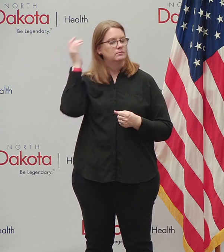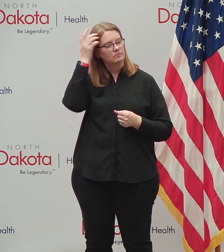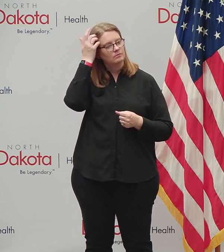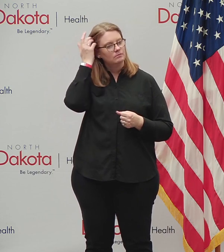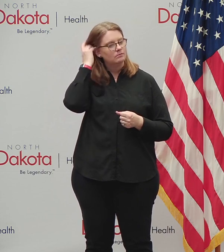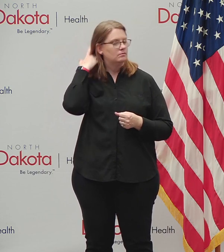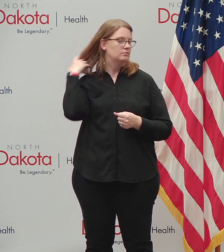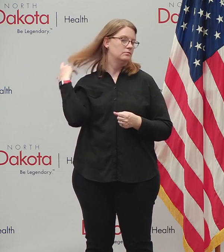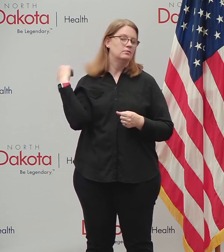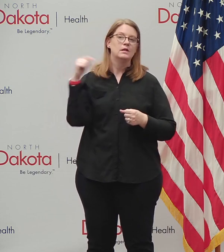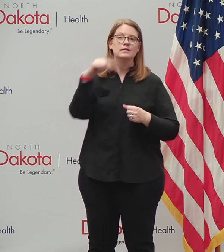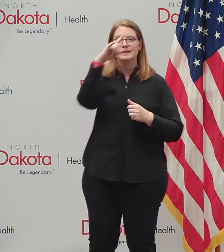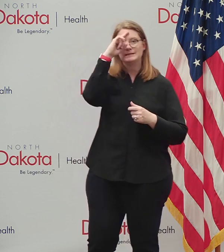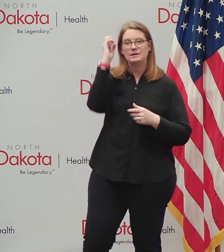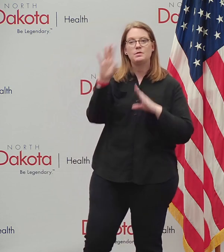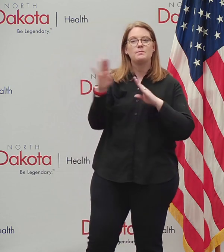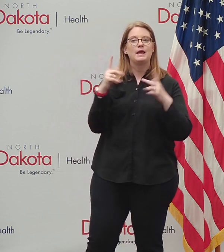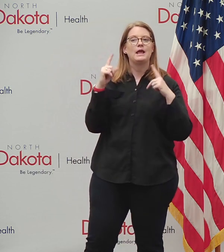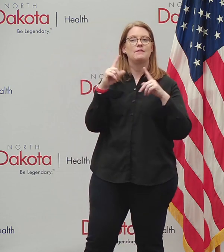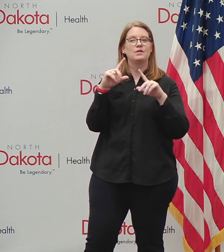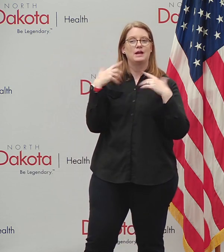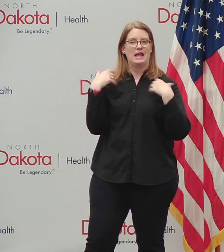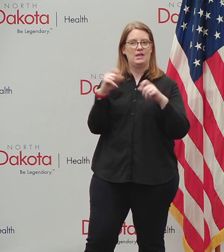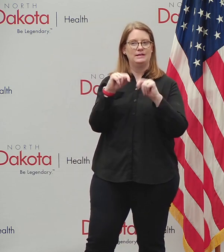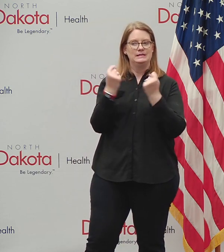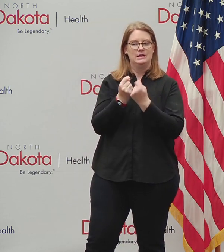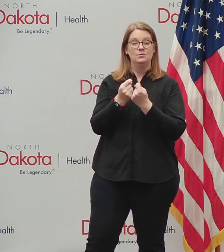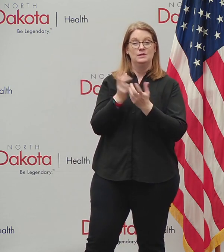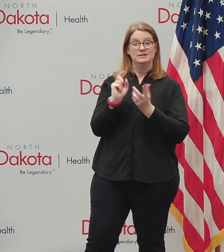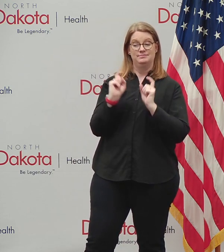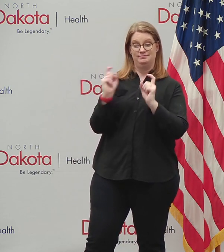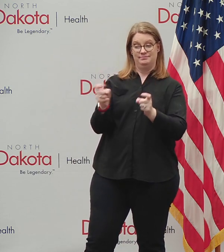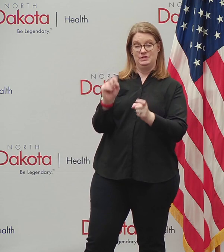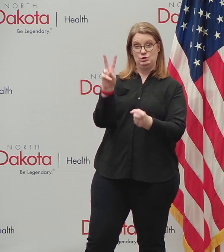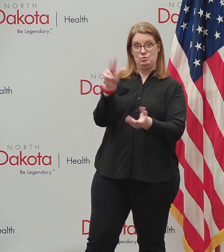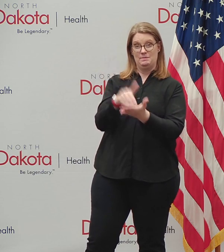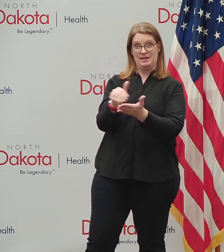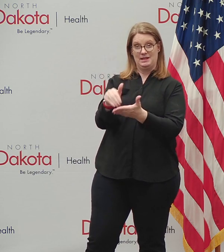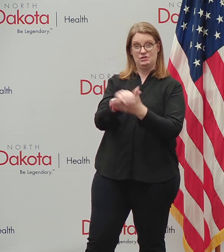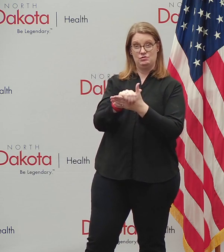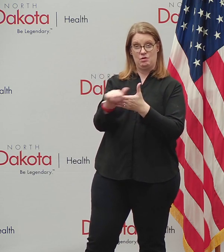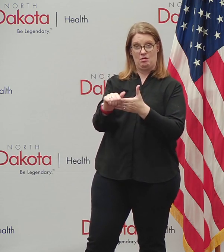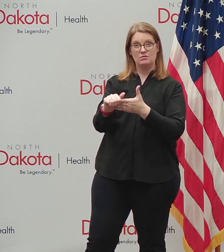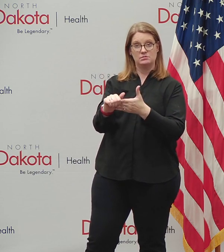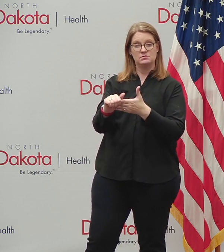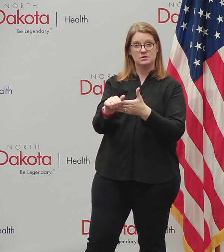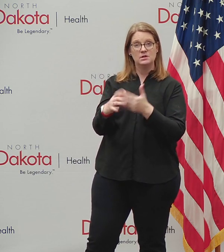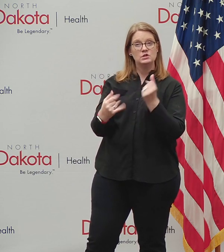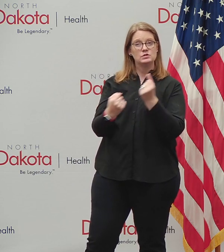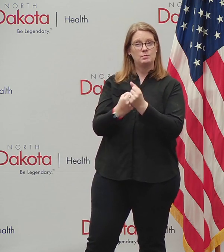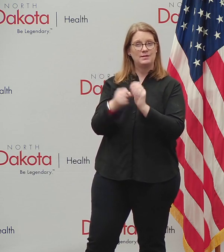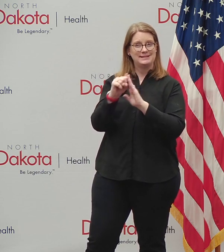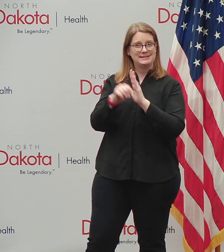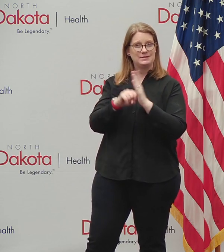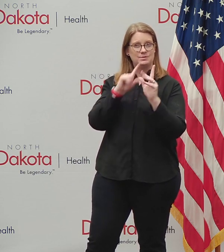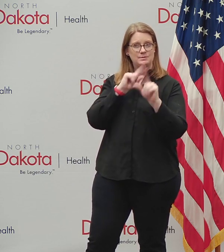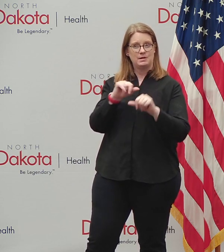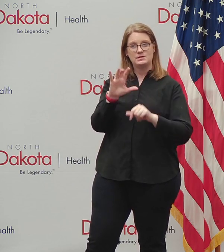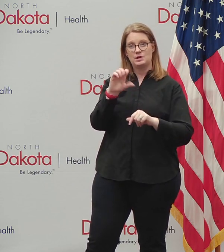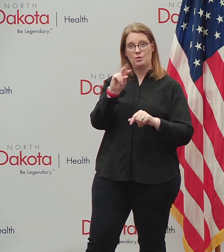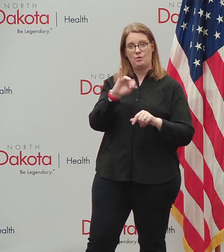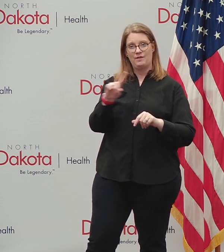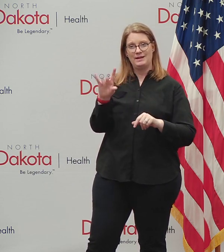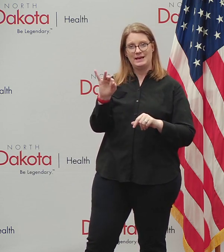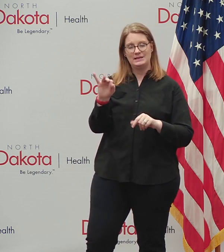This summer, the behavioral health team was awarded a $2 million grant to support the state's behavioral health response to COVID-19. The